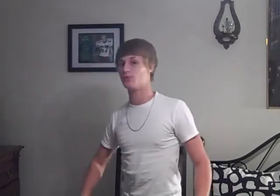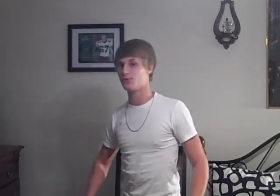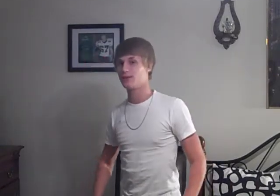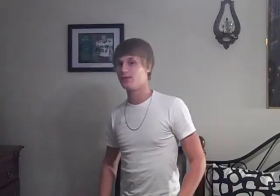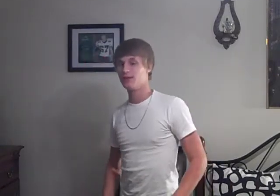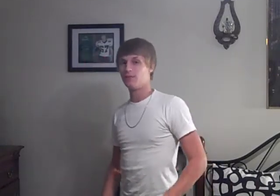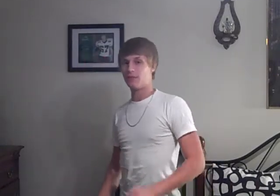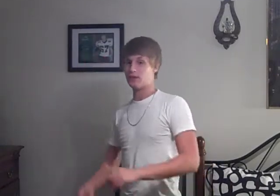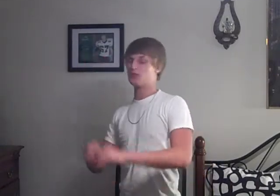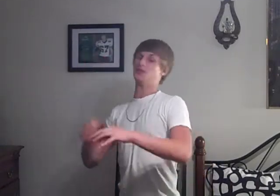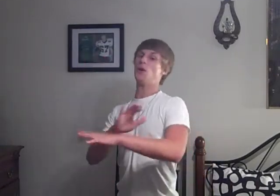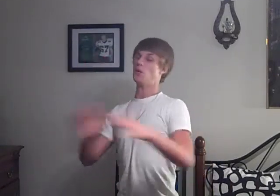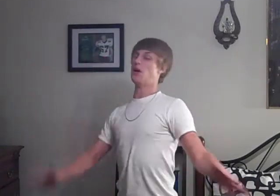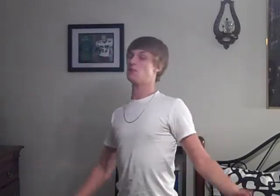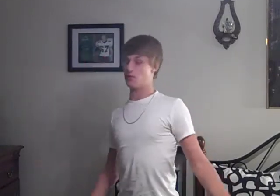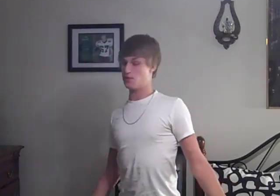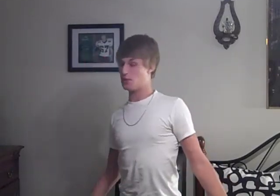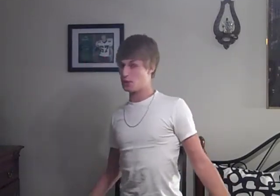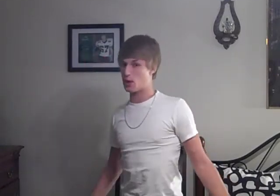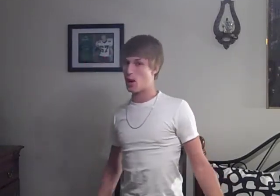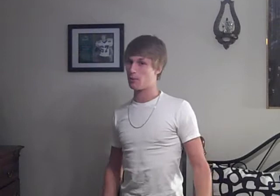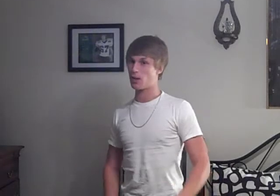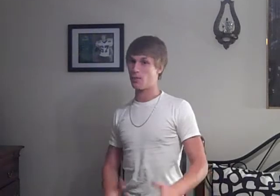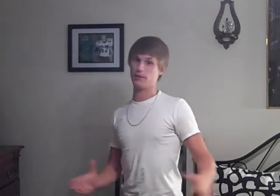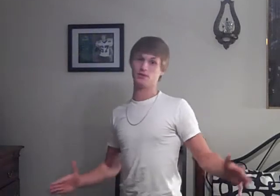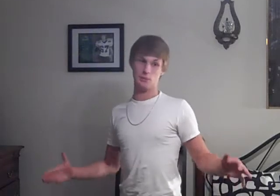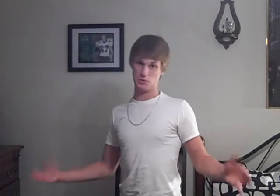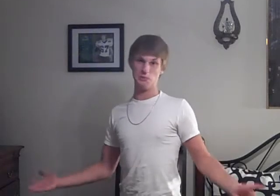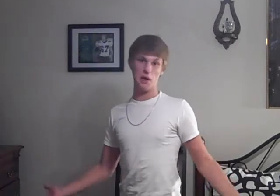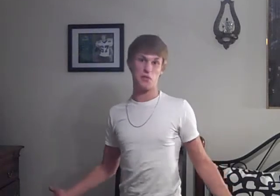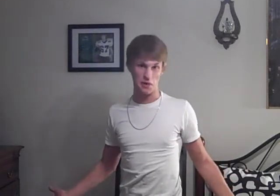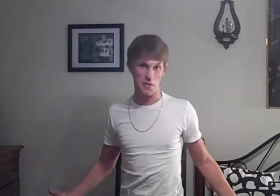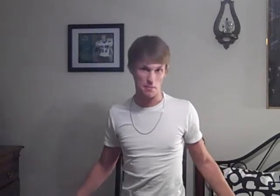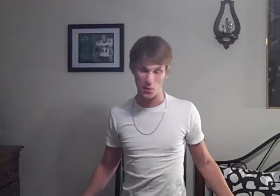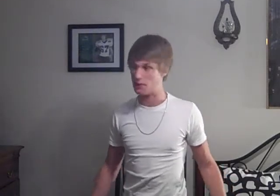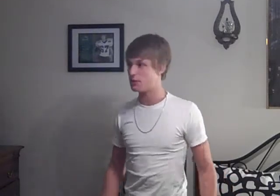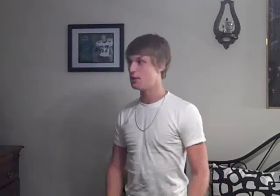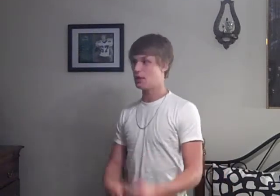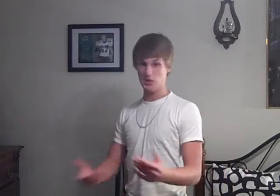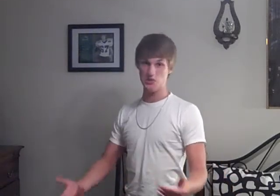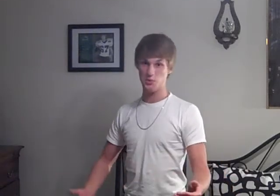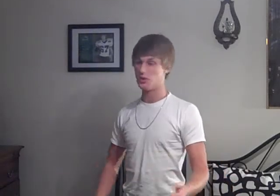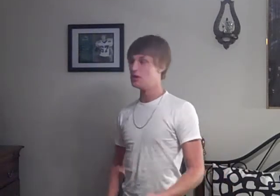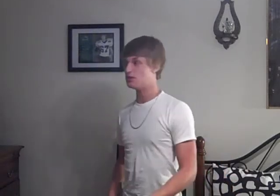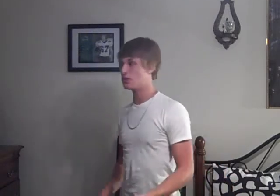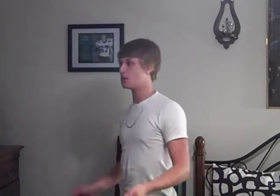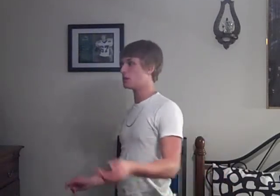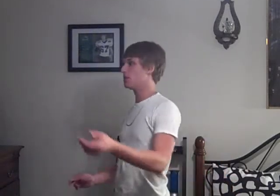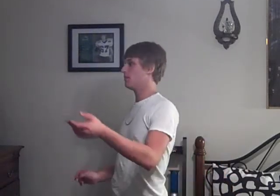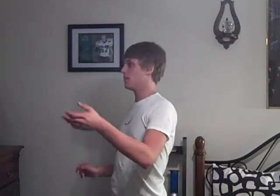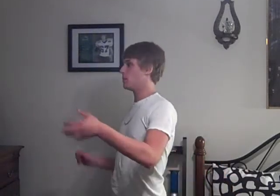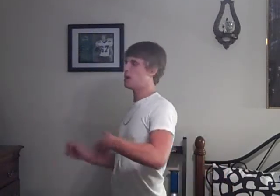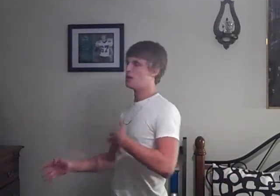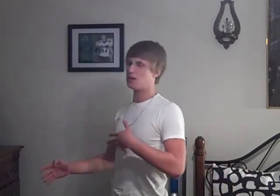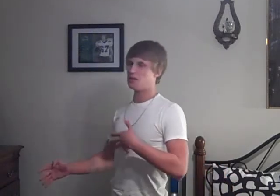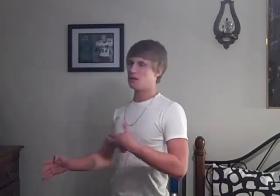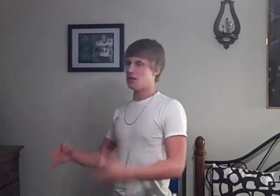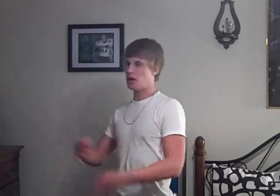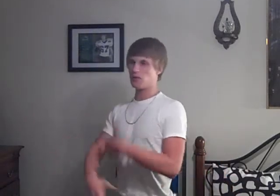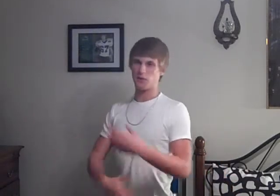Because there's no one ever in freaking Hobby Lobby Except your mother at that point And you So Well Other